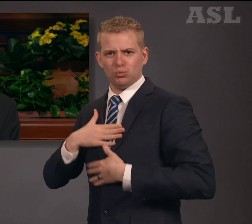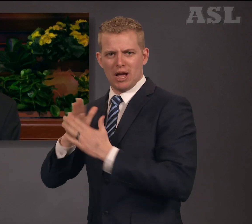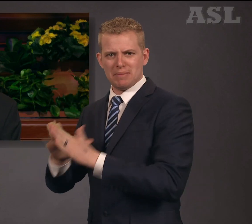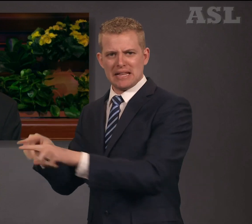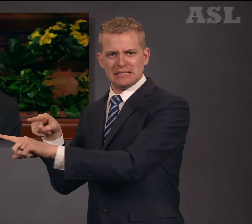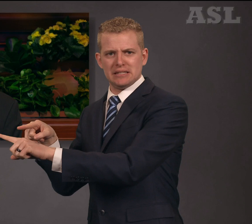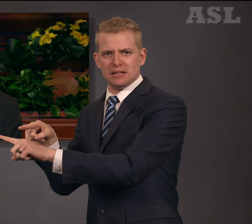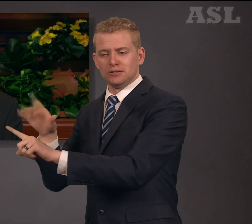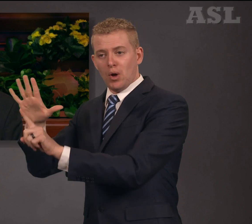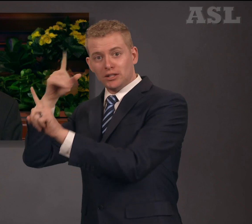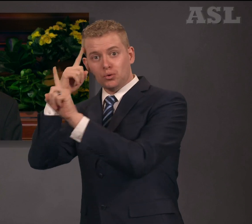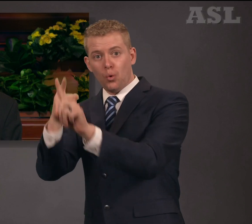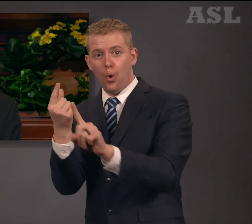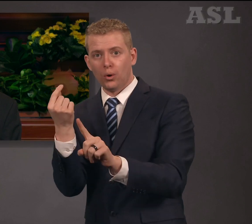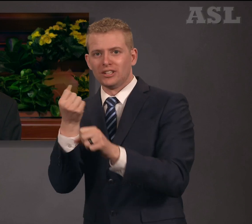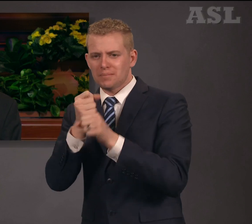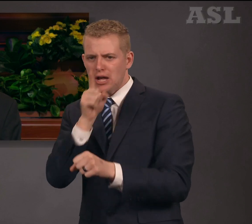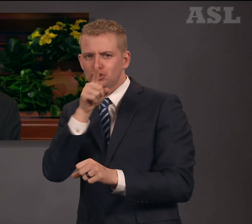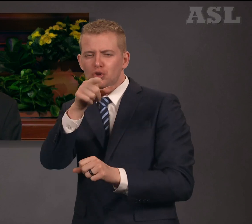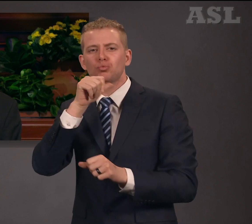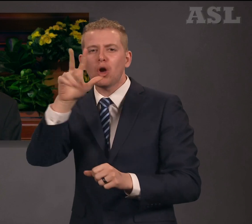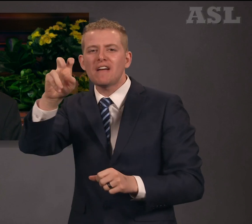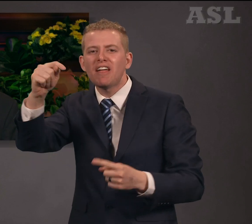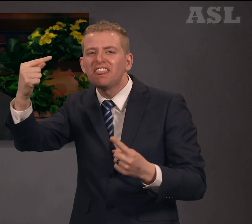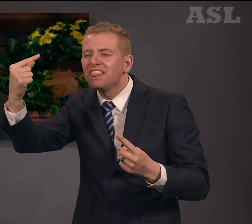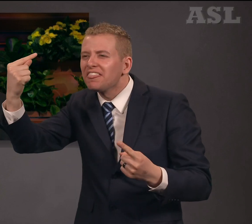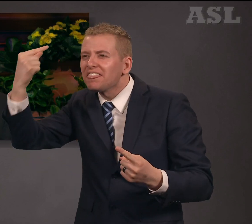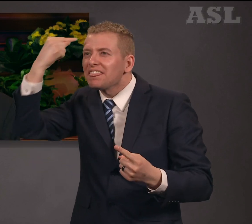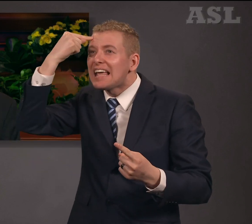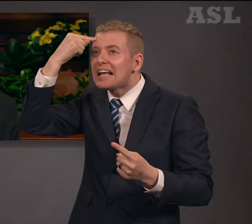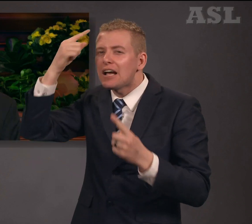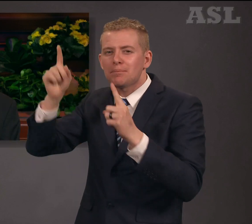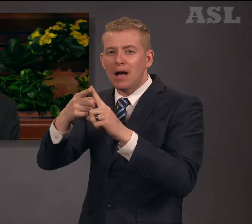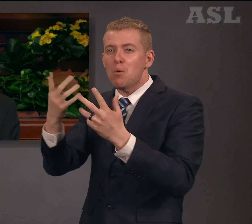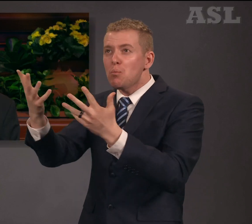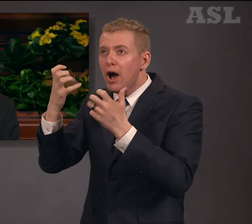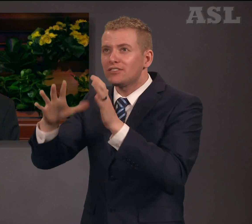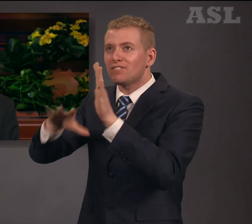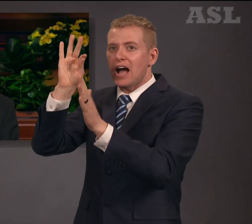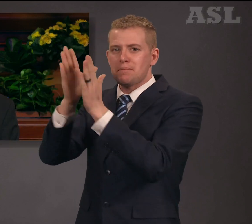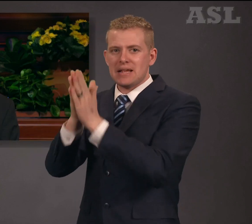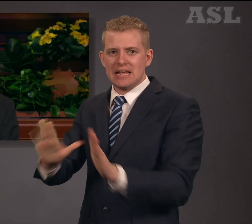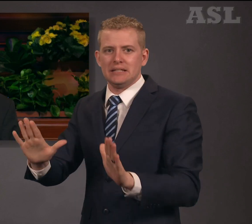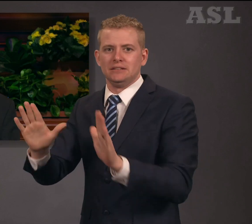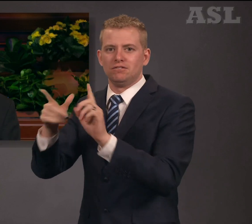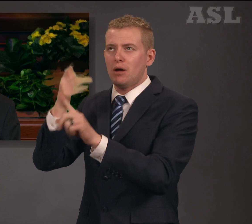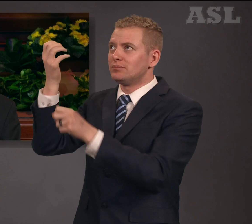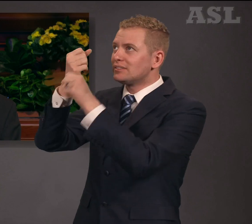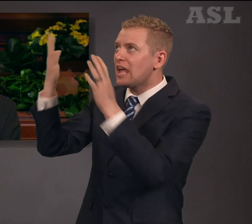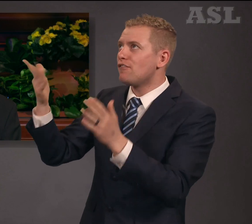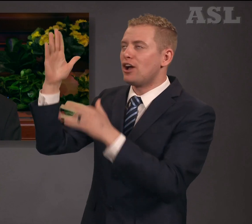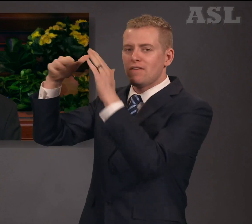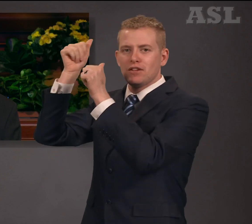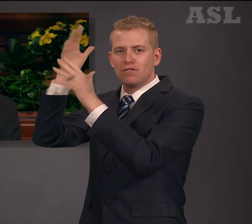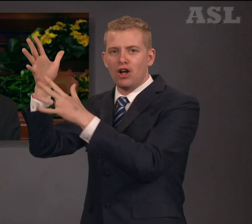to find the peace the Savior and our Heavenly Father desire you to have.